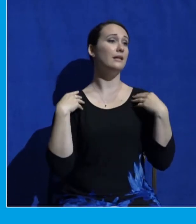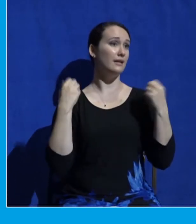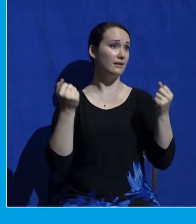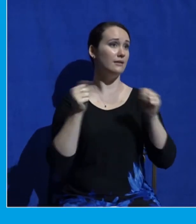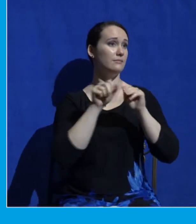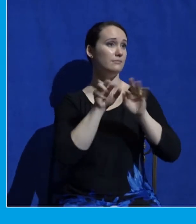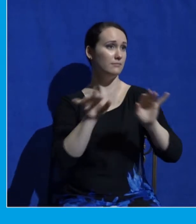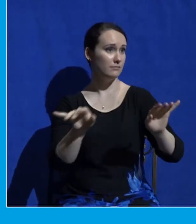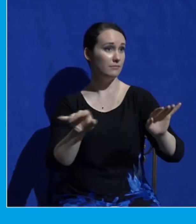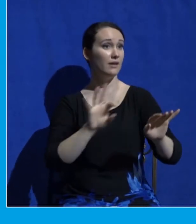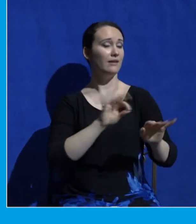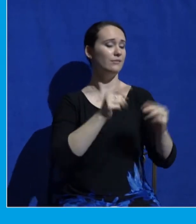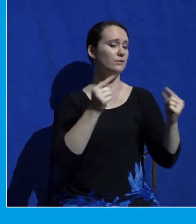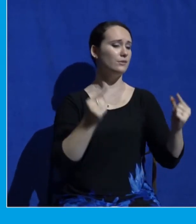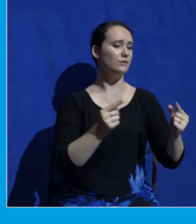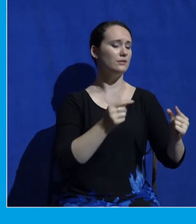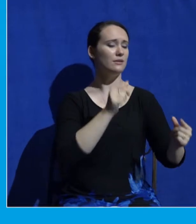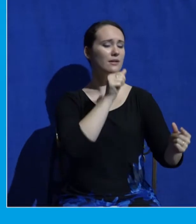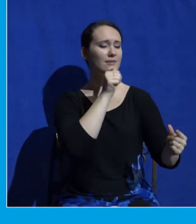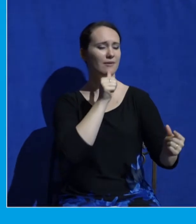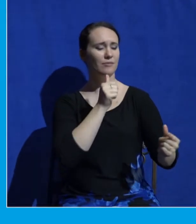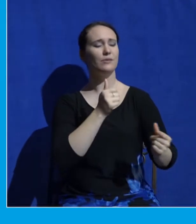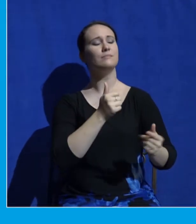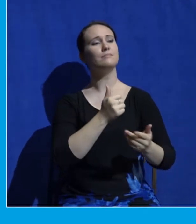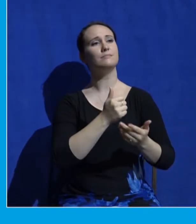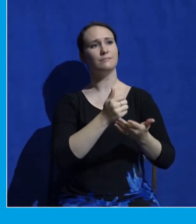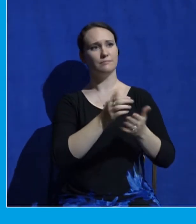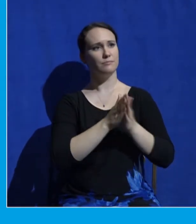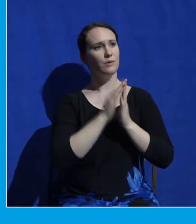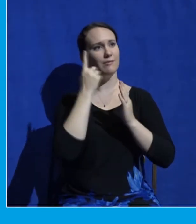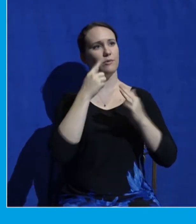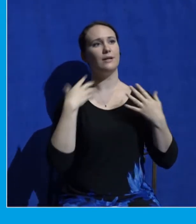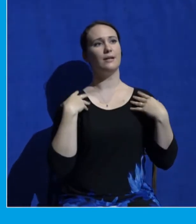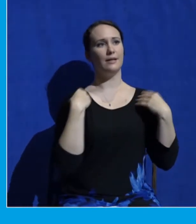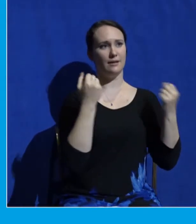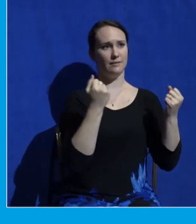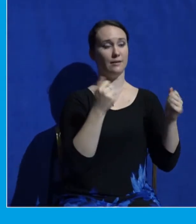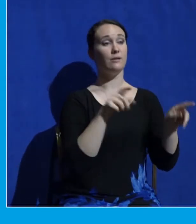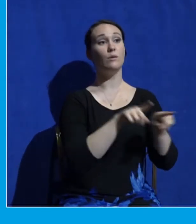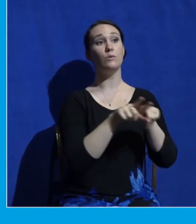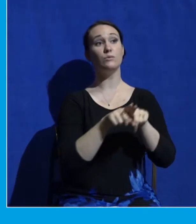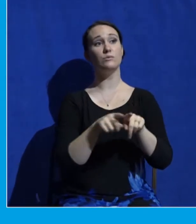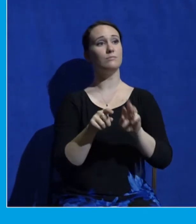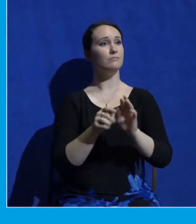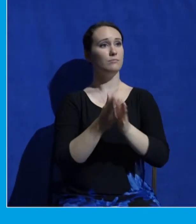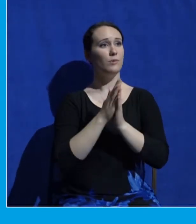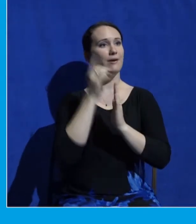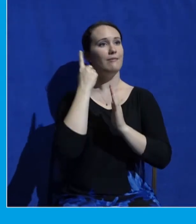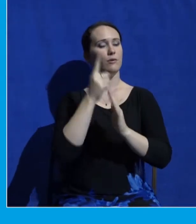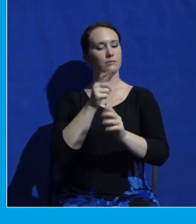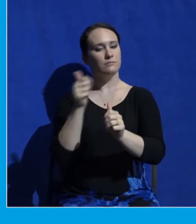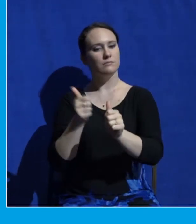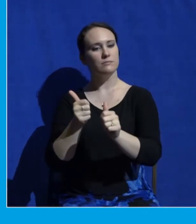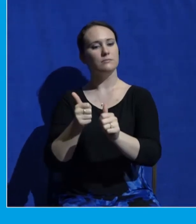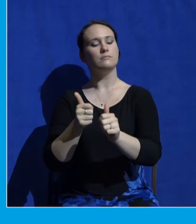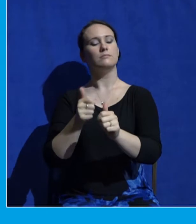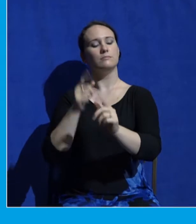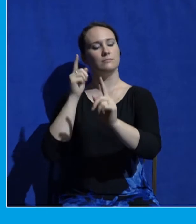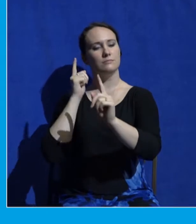at different points. Let's continue pursuing peace according to God's word. And to do that with patience. I